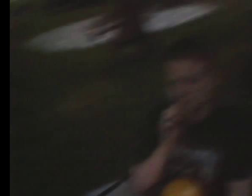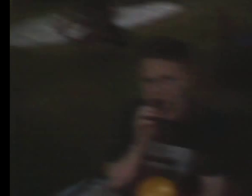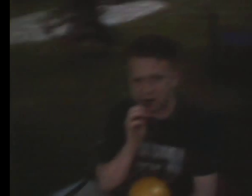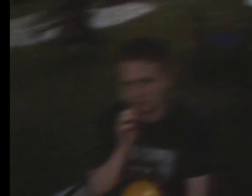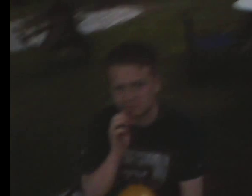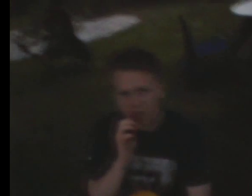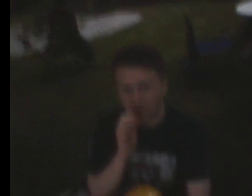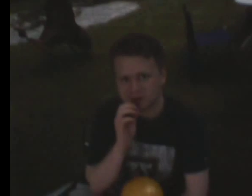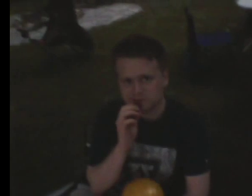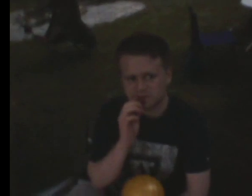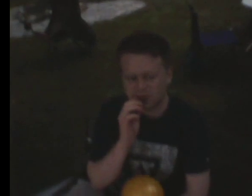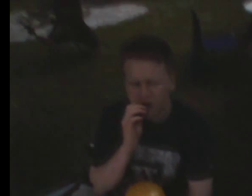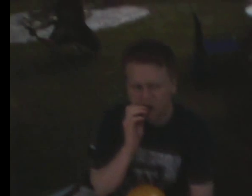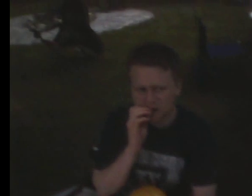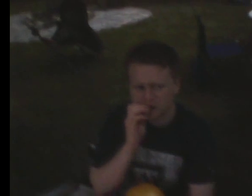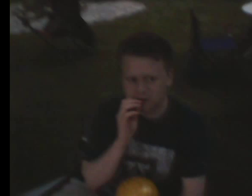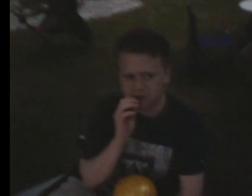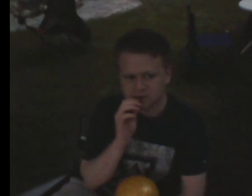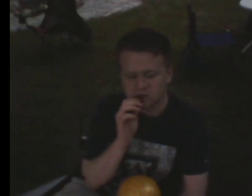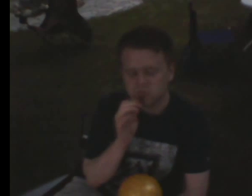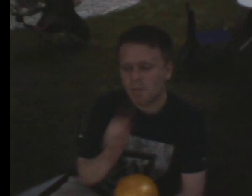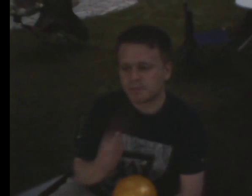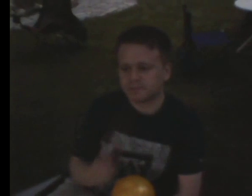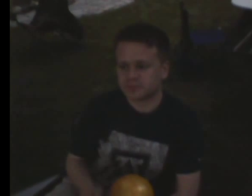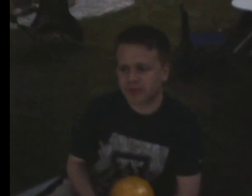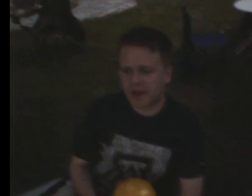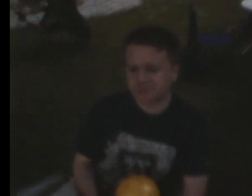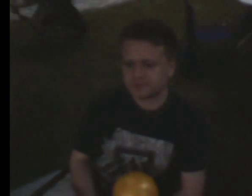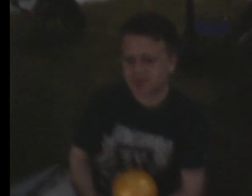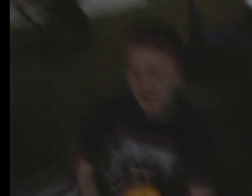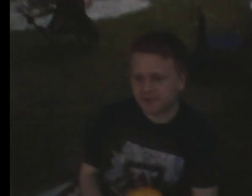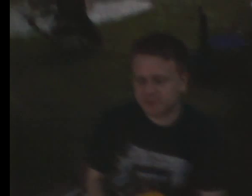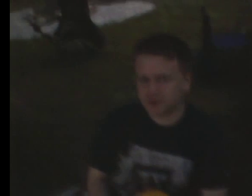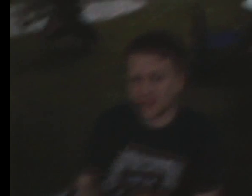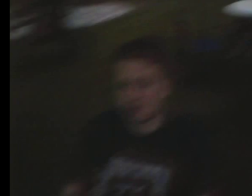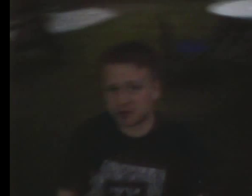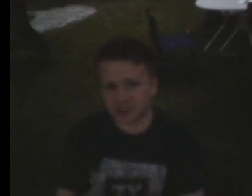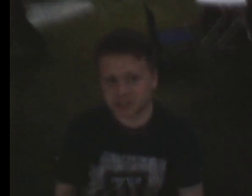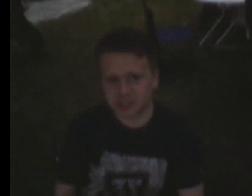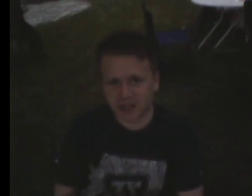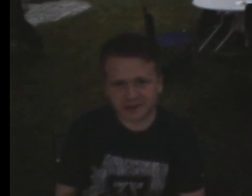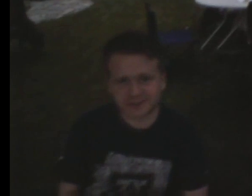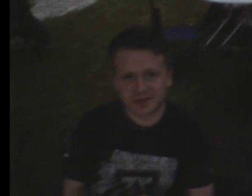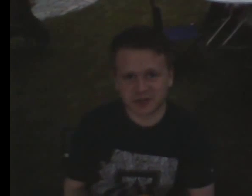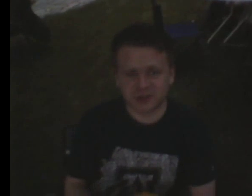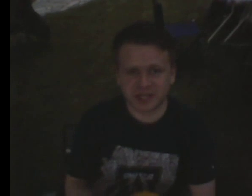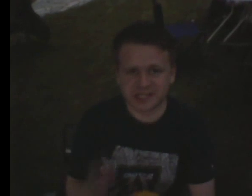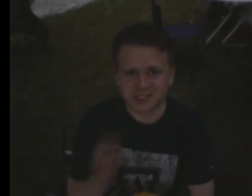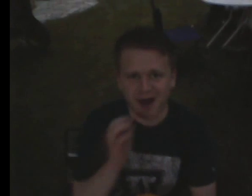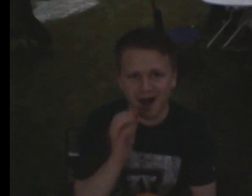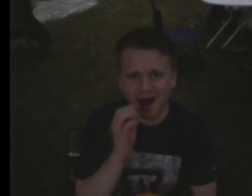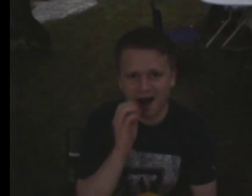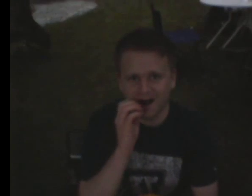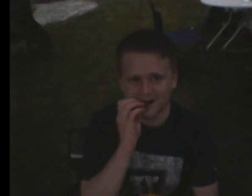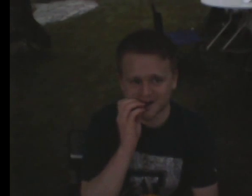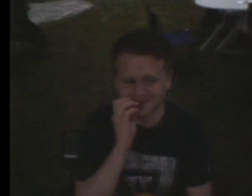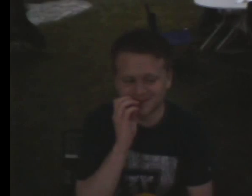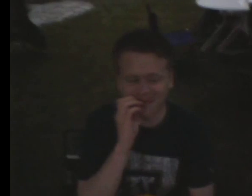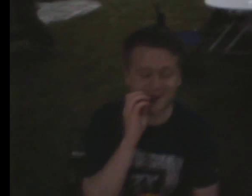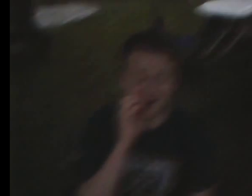So, you can hang around wherever you want. We're going to open the garage, can go in the house garage, or wherever you want. I don't know.